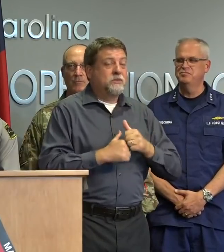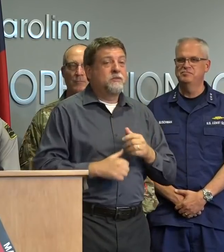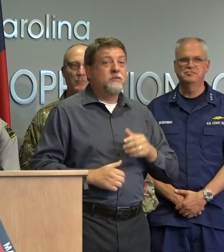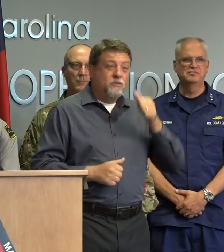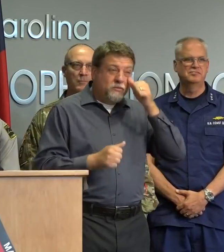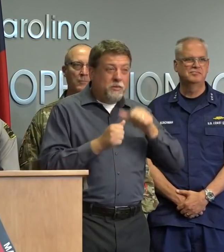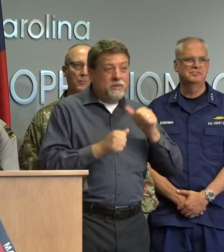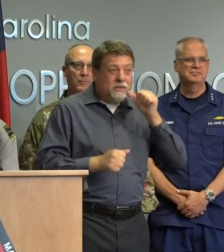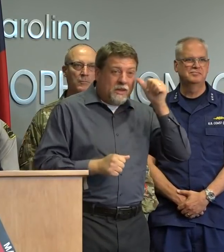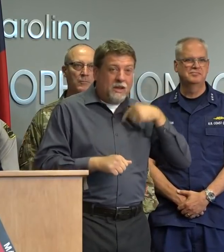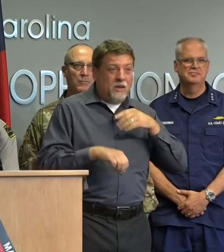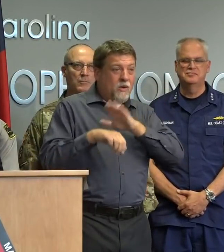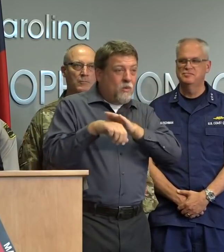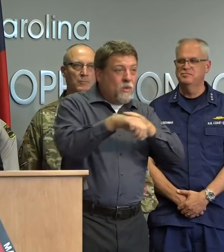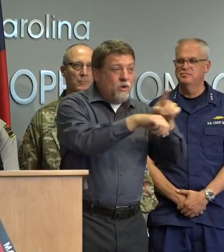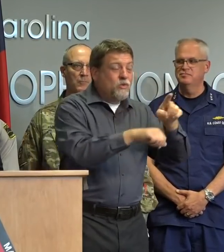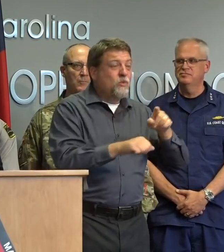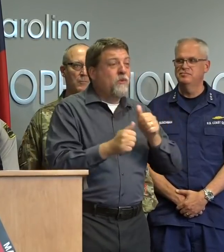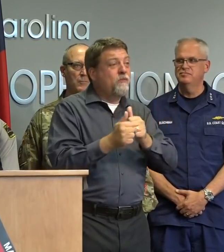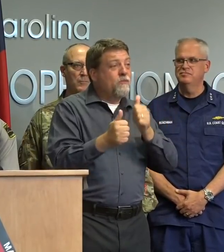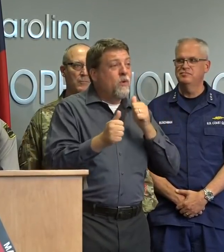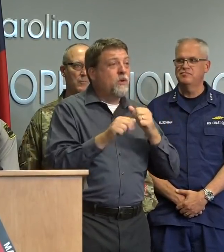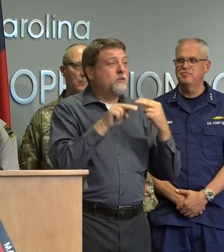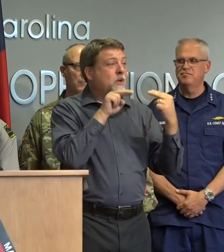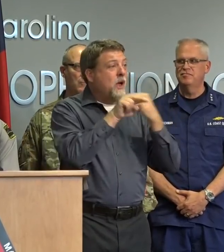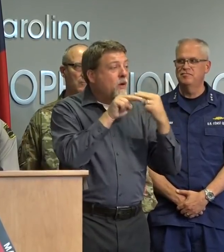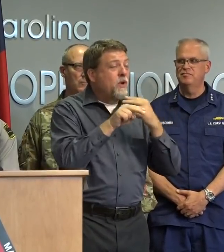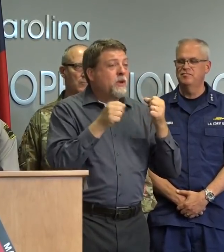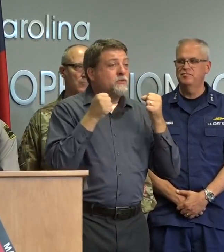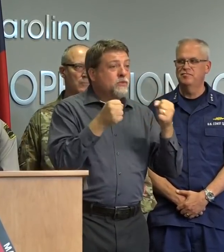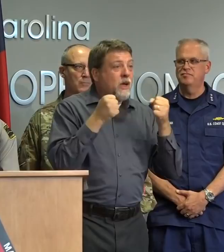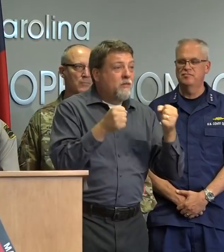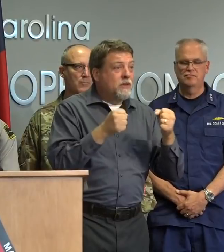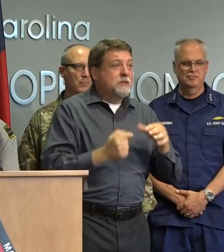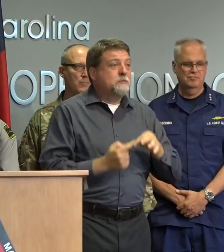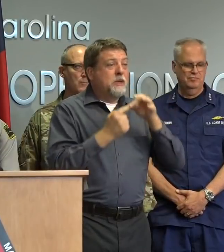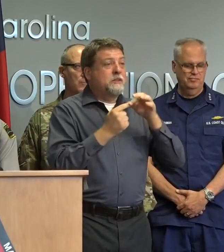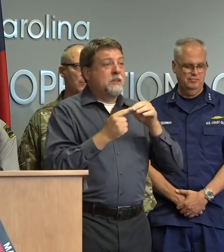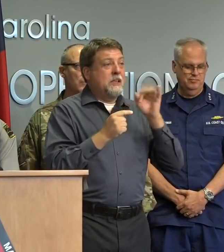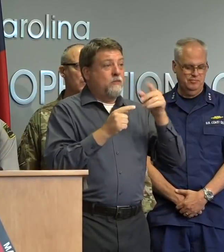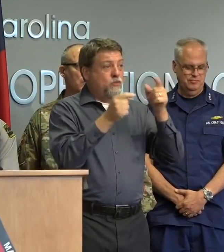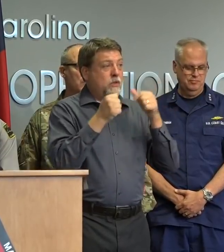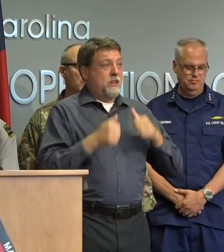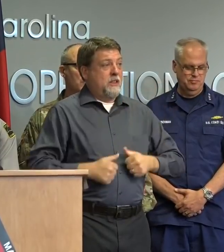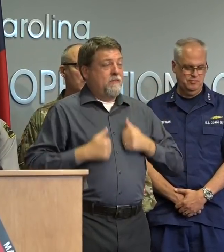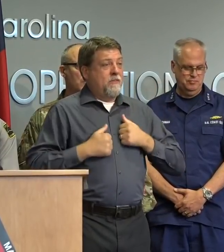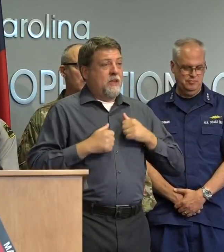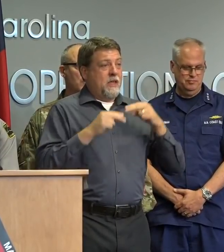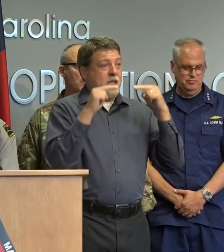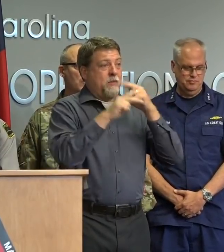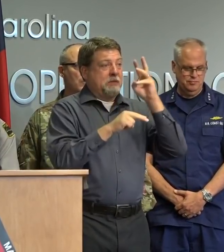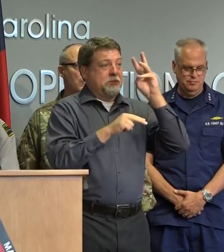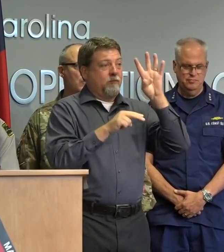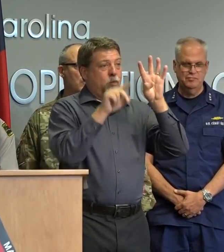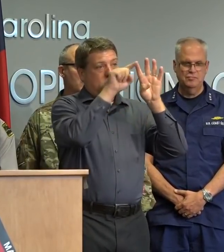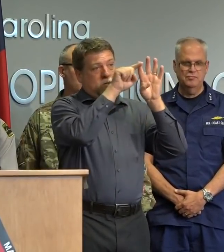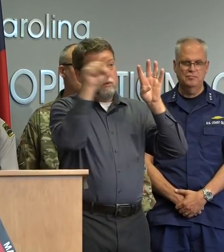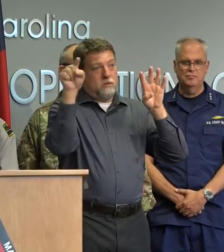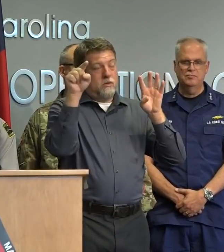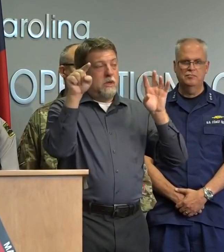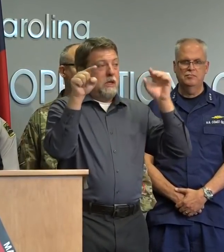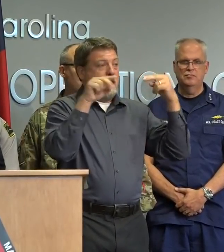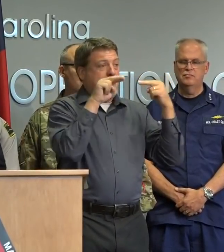roads in most parts of the state particularly south of Highway 64 and east of Highway 73 74